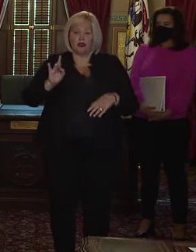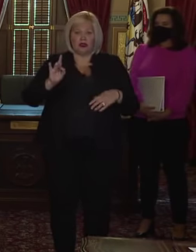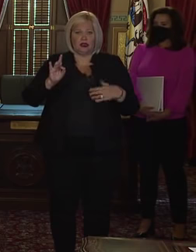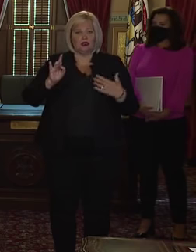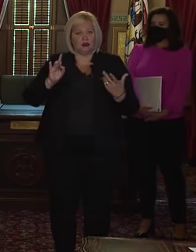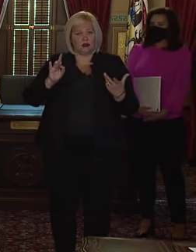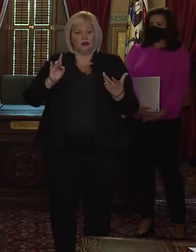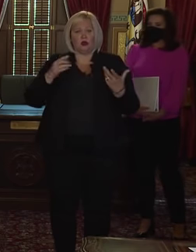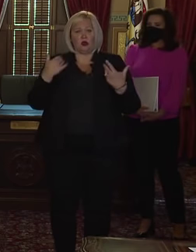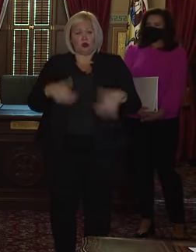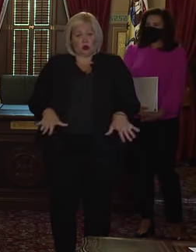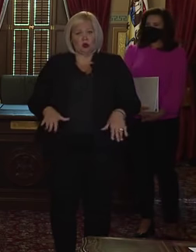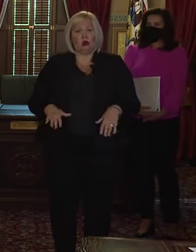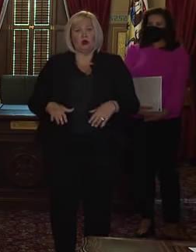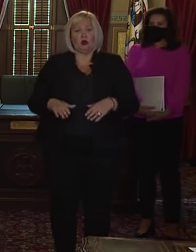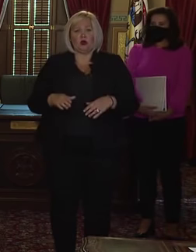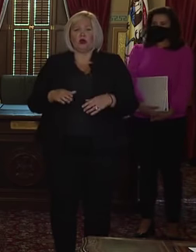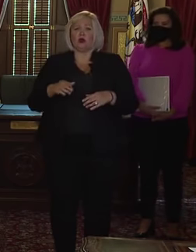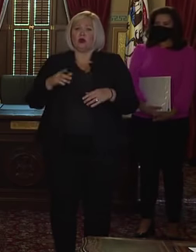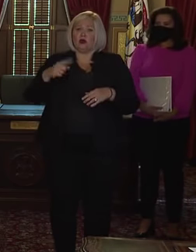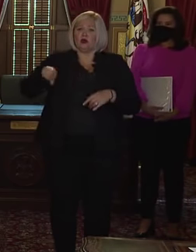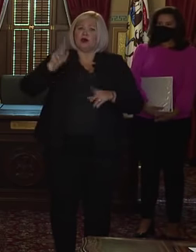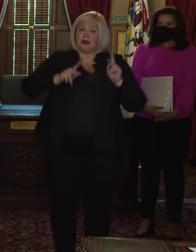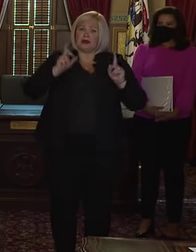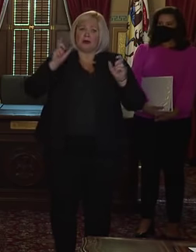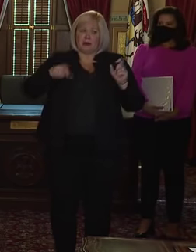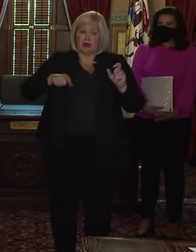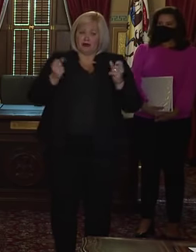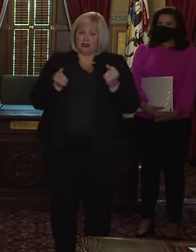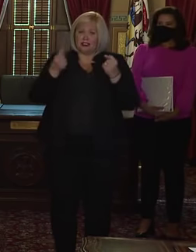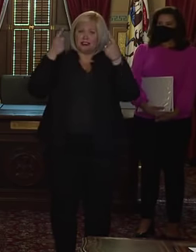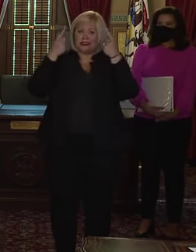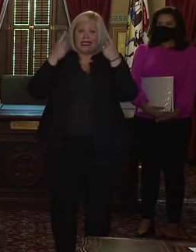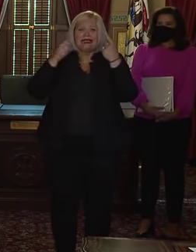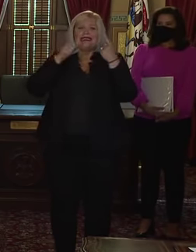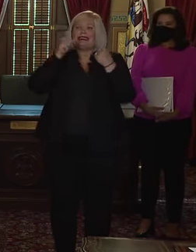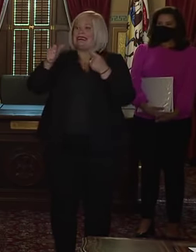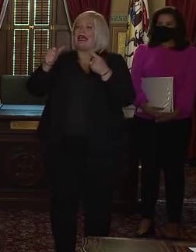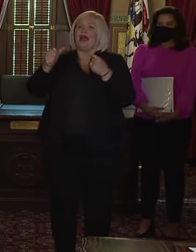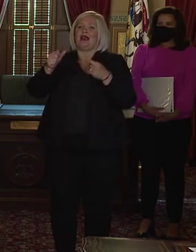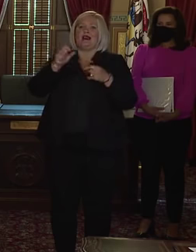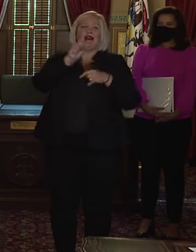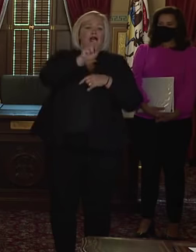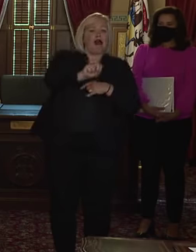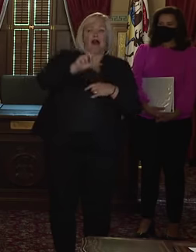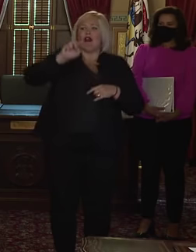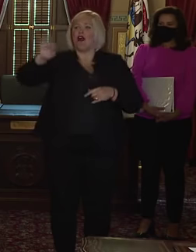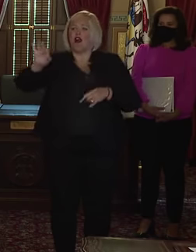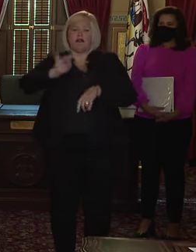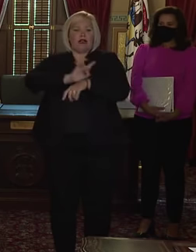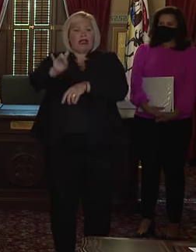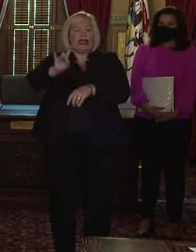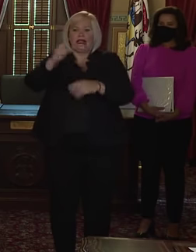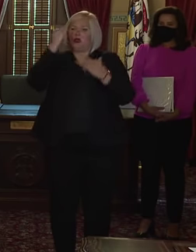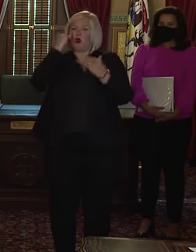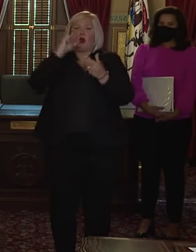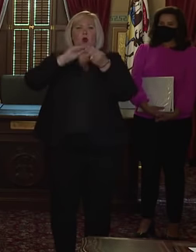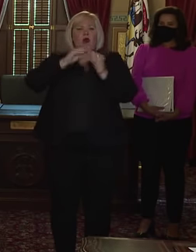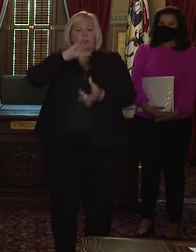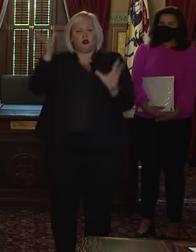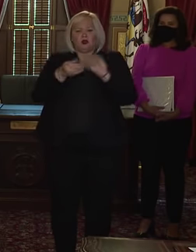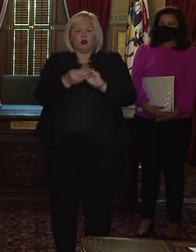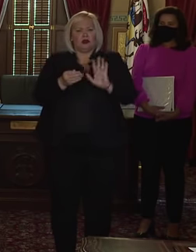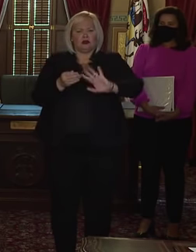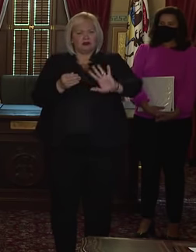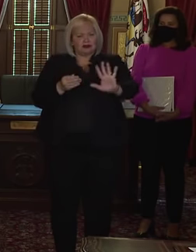come into play to understand that it isn't a magic button that gets pushed at 8 p.m., and that's what I encourage